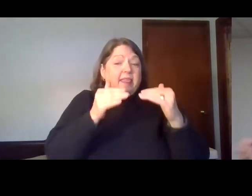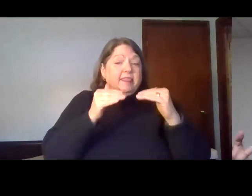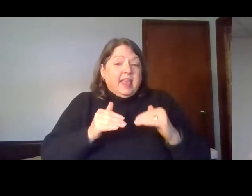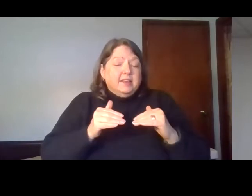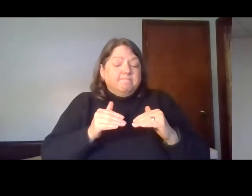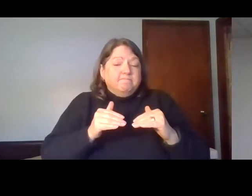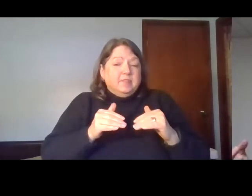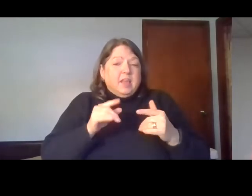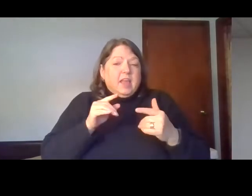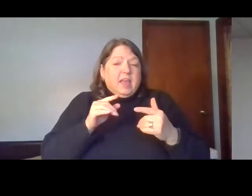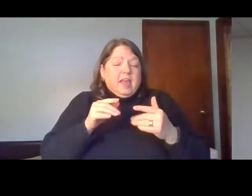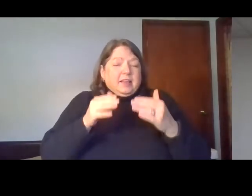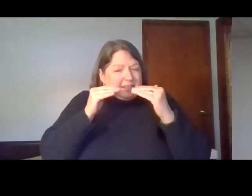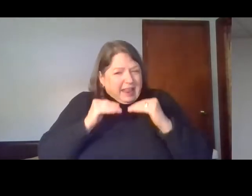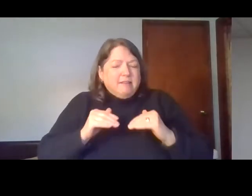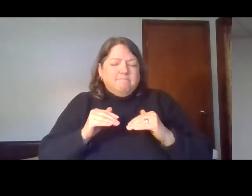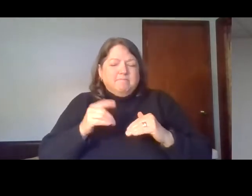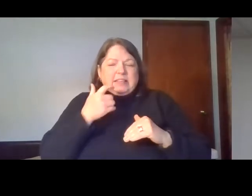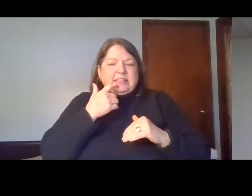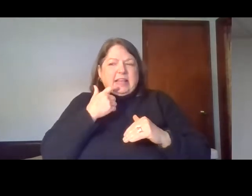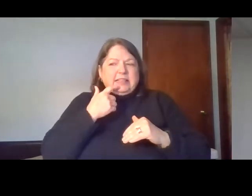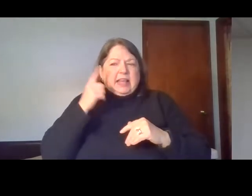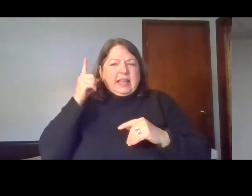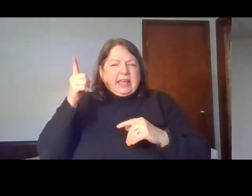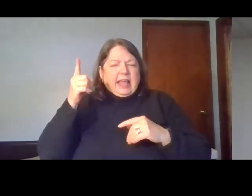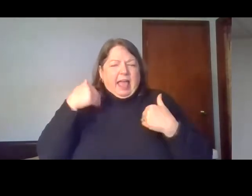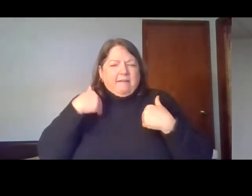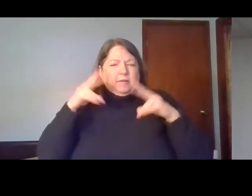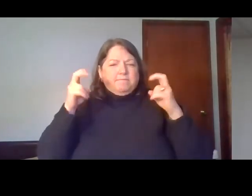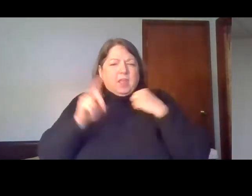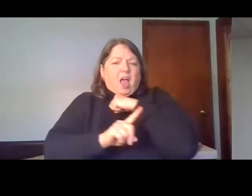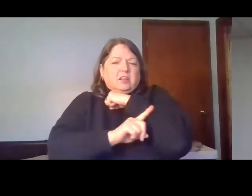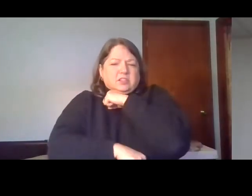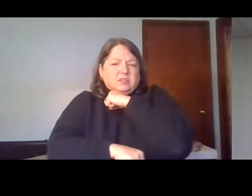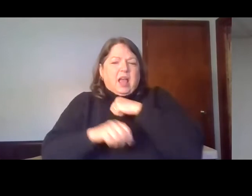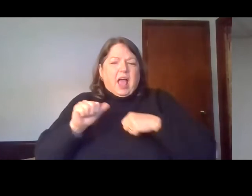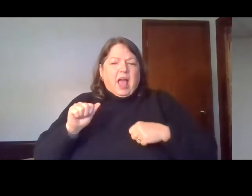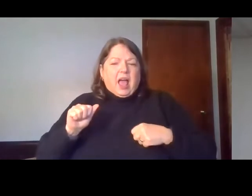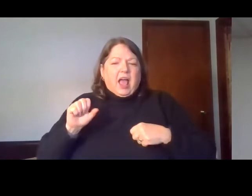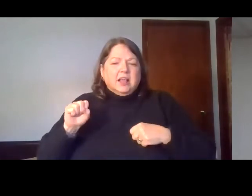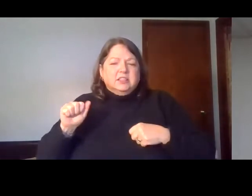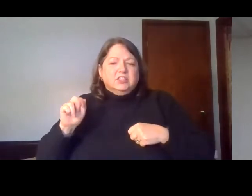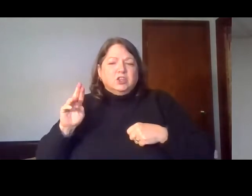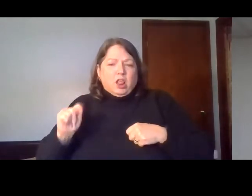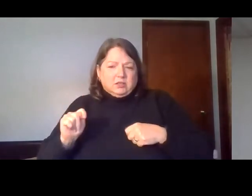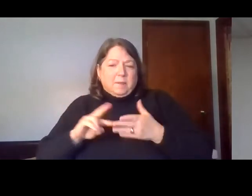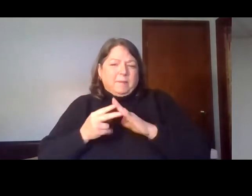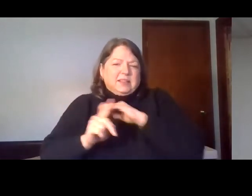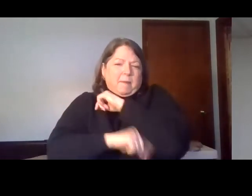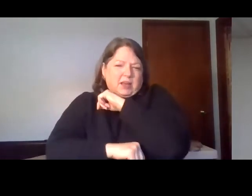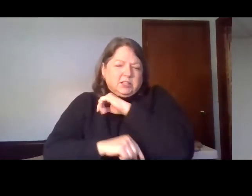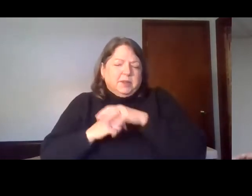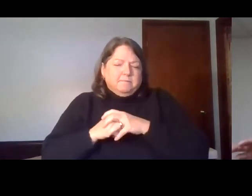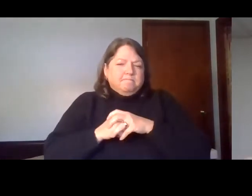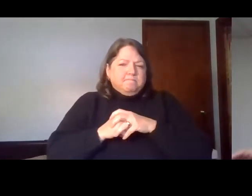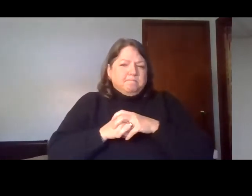assault of God. And so, he's bringing to these people who are very powerful, very numerous, a scary people